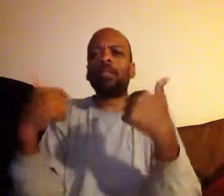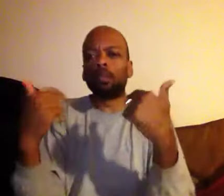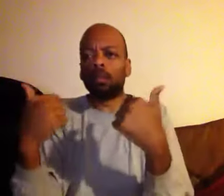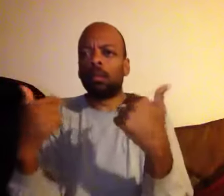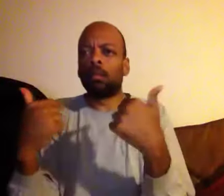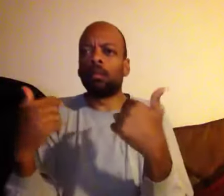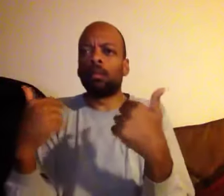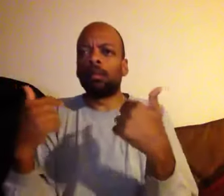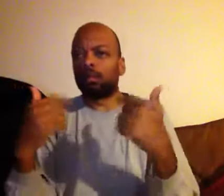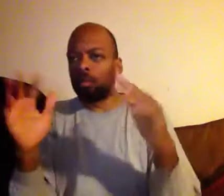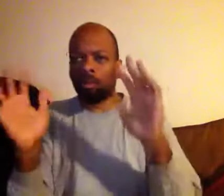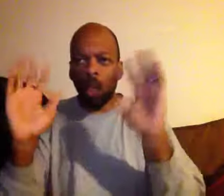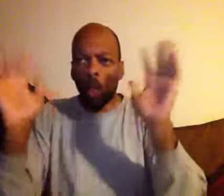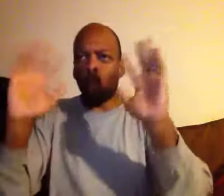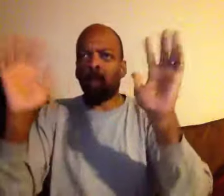let this moment standing